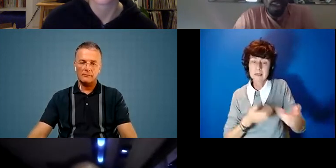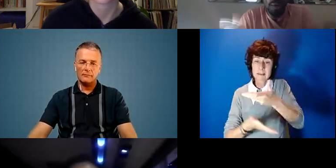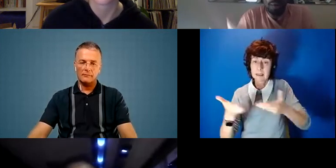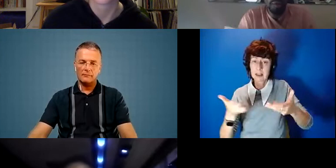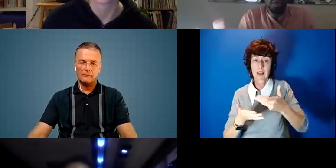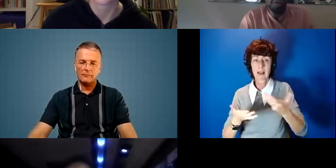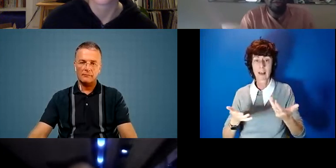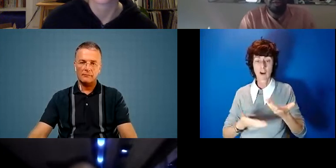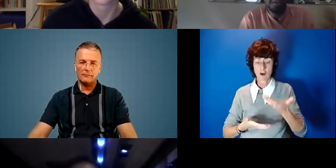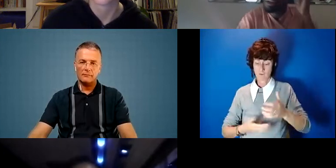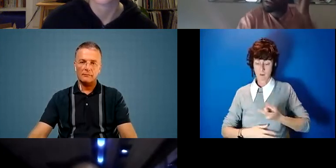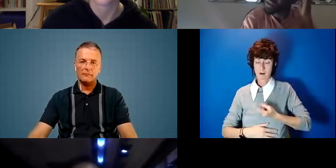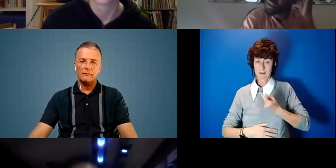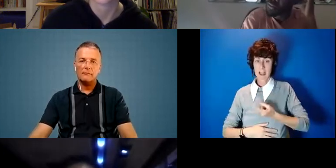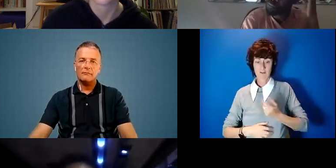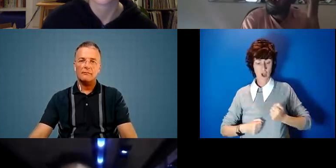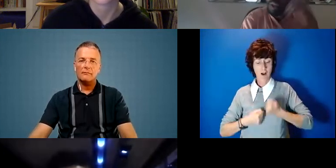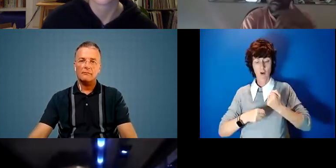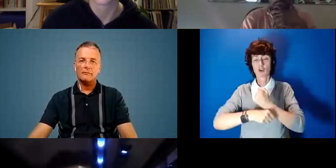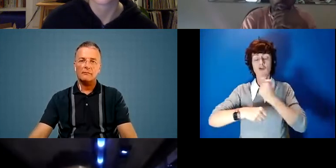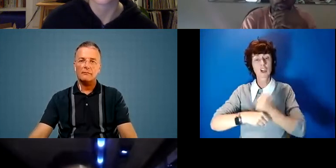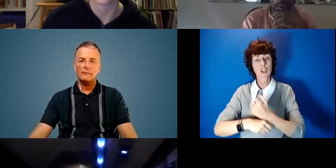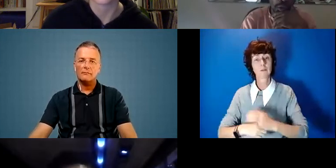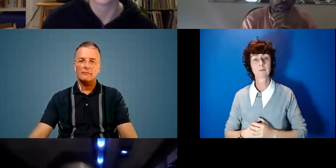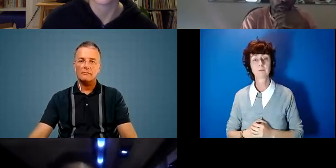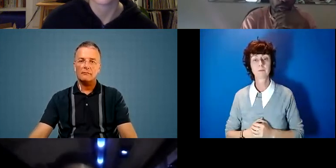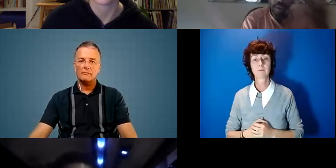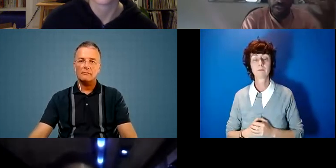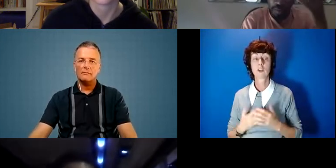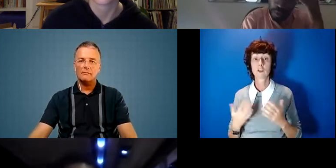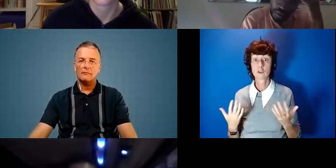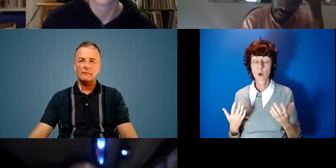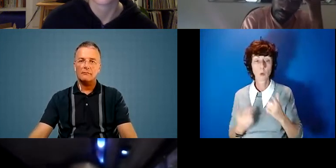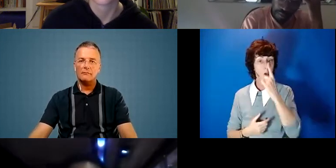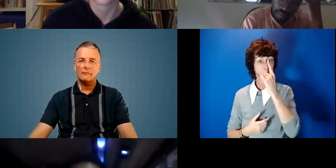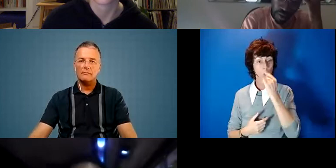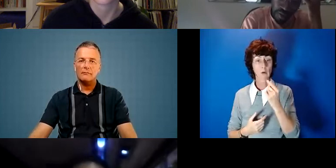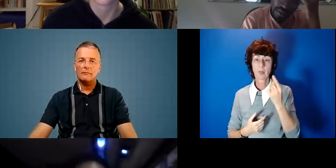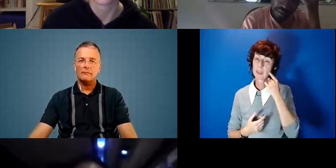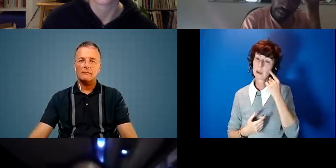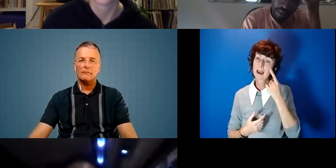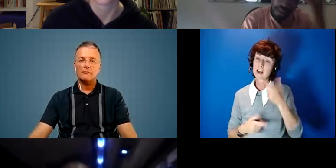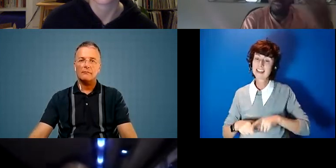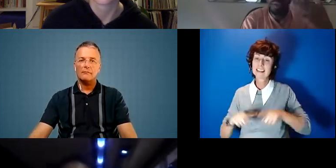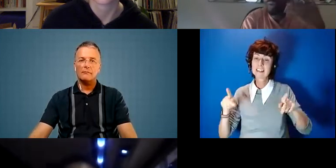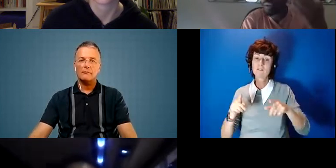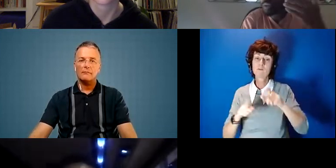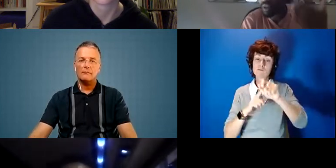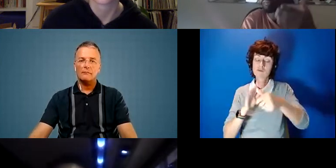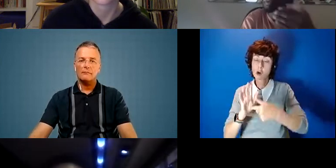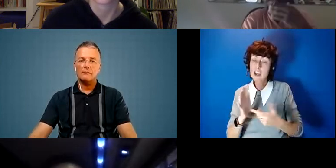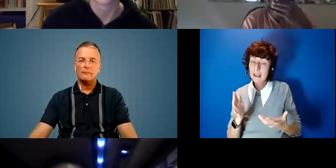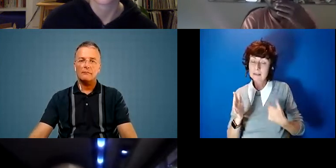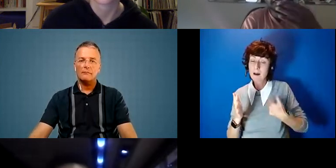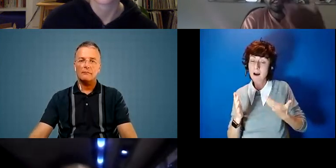ones in our own constructions, you know. And so one could could, for example, look at a number of projects that I've been engaged with in trying to